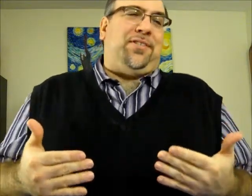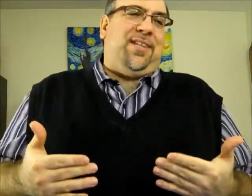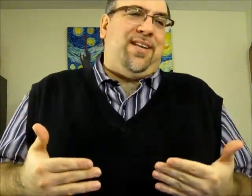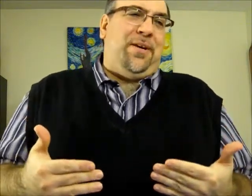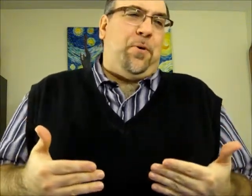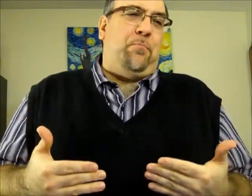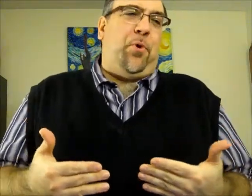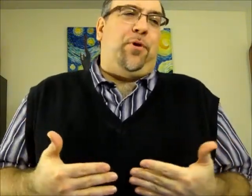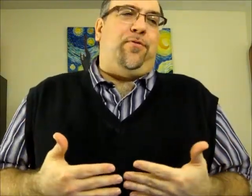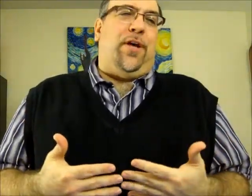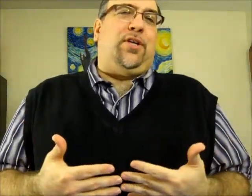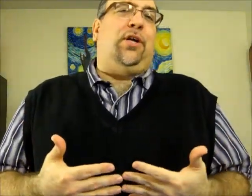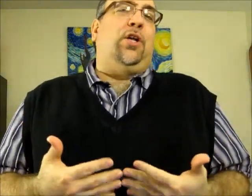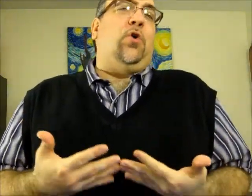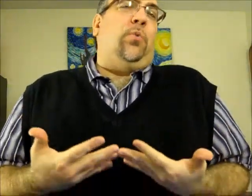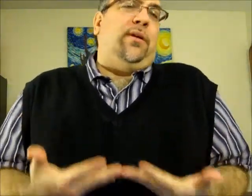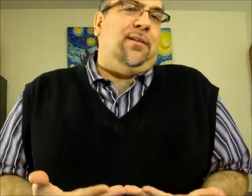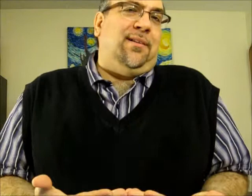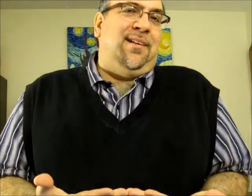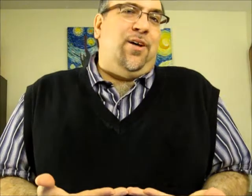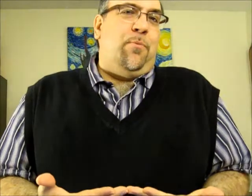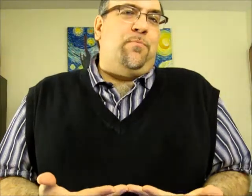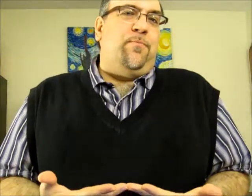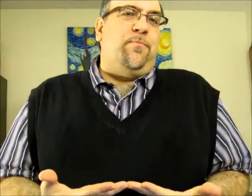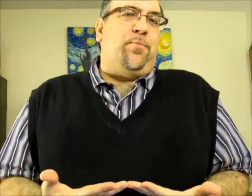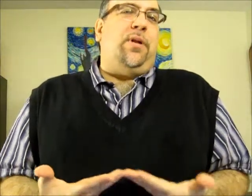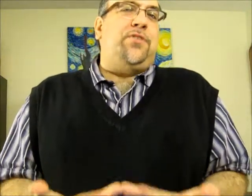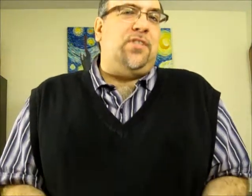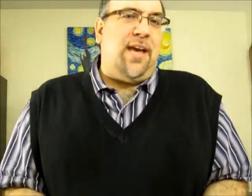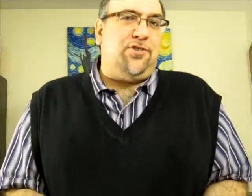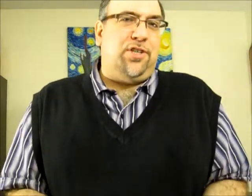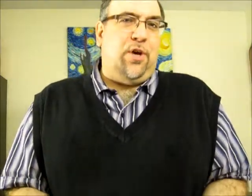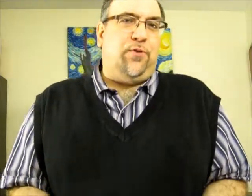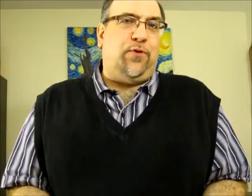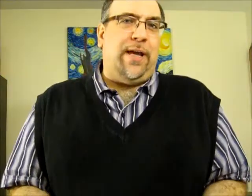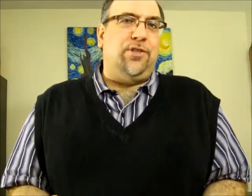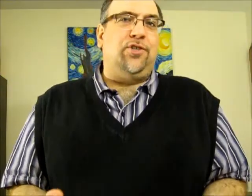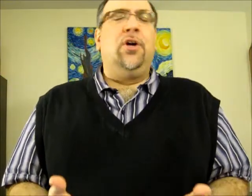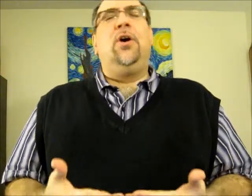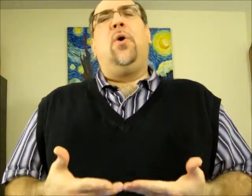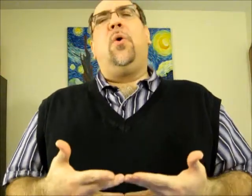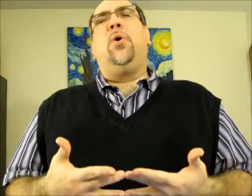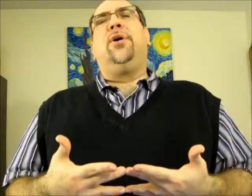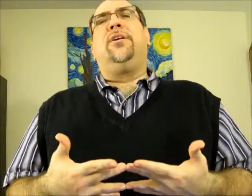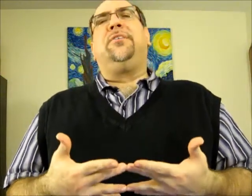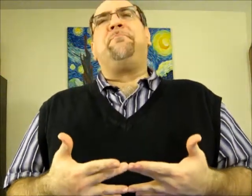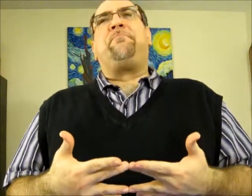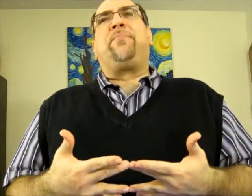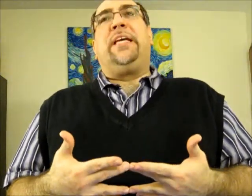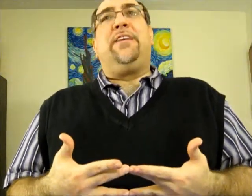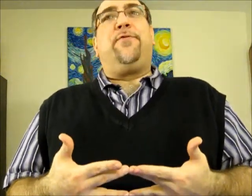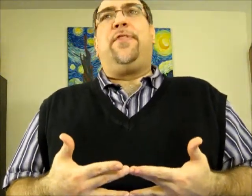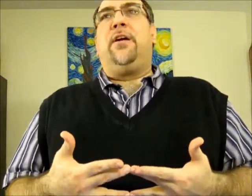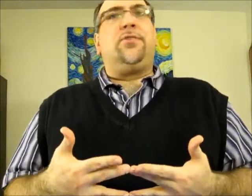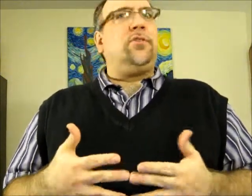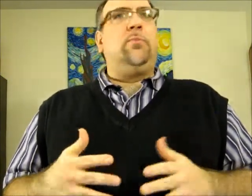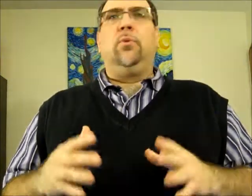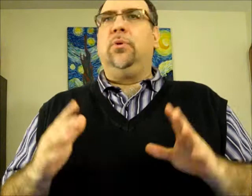more of a colloquial pronunciation of French, or if there's some rule